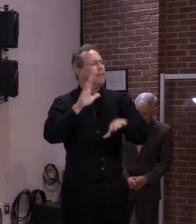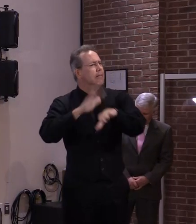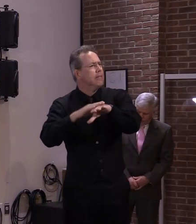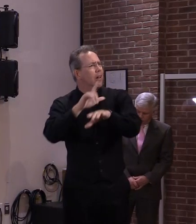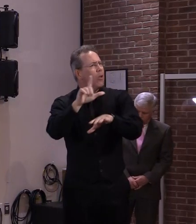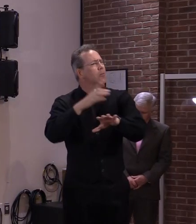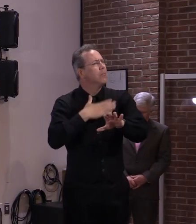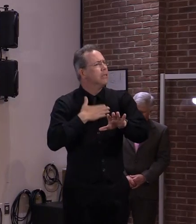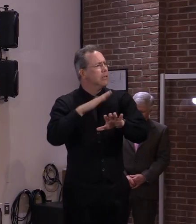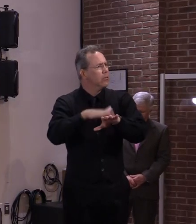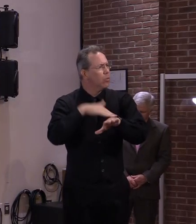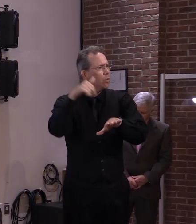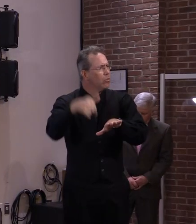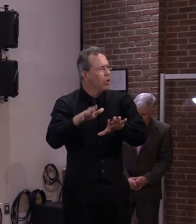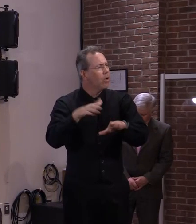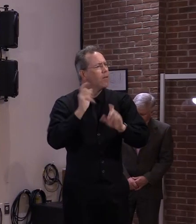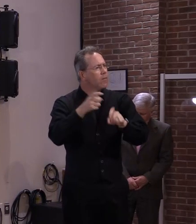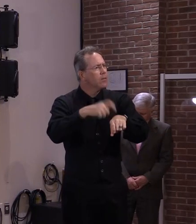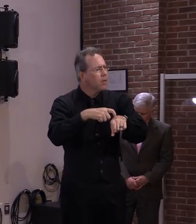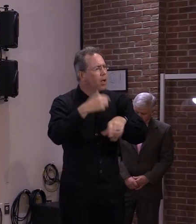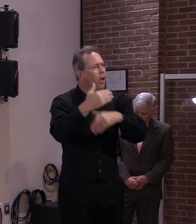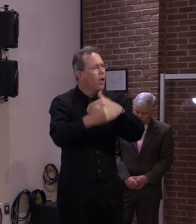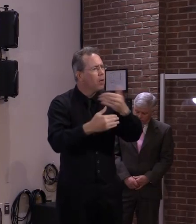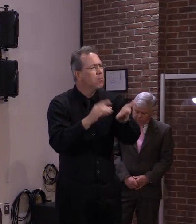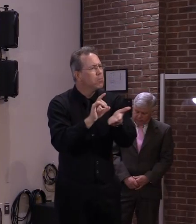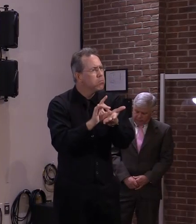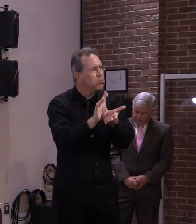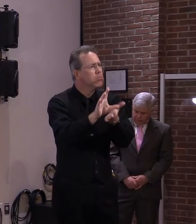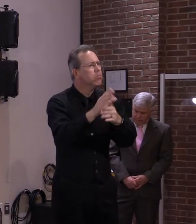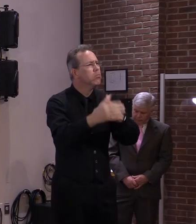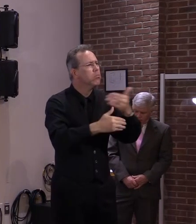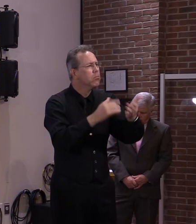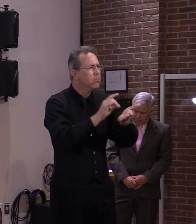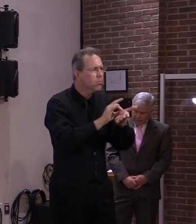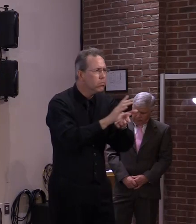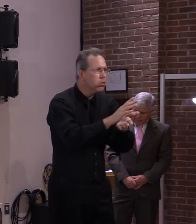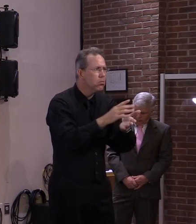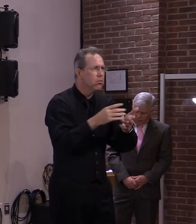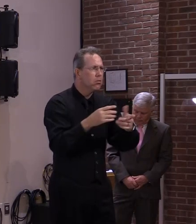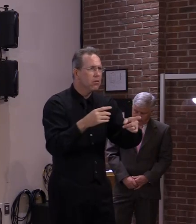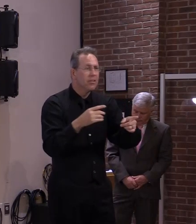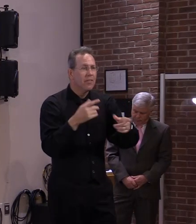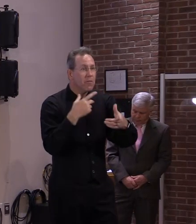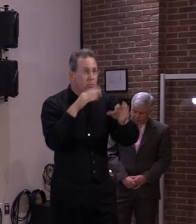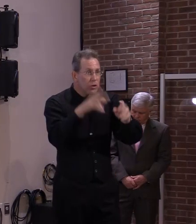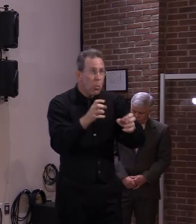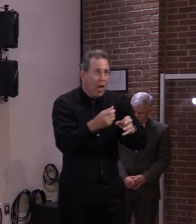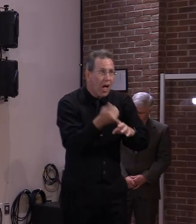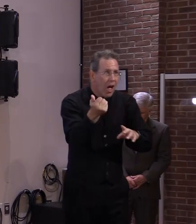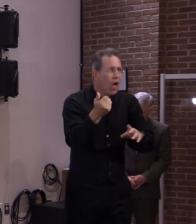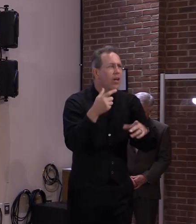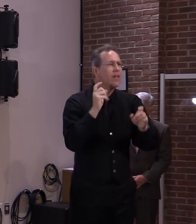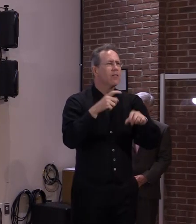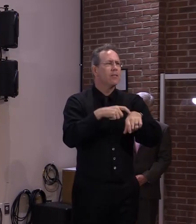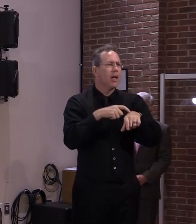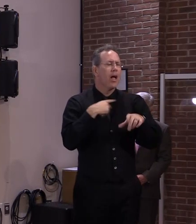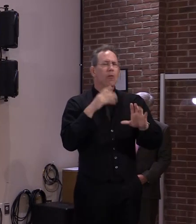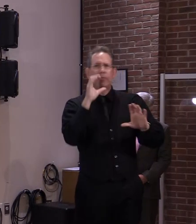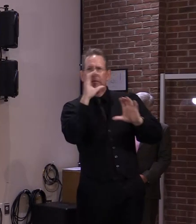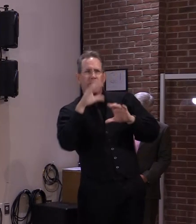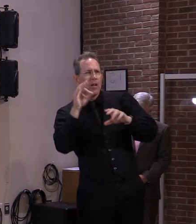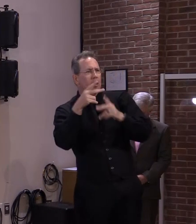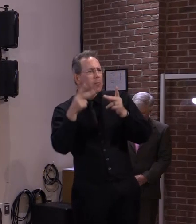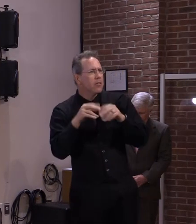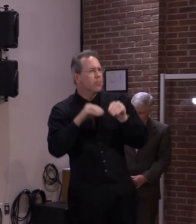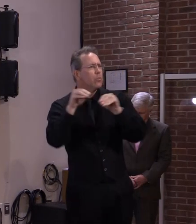paying your back rent if the eviction is for non-payment of rent. So it's important that we go back to, you know,